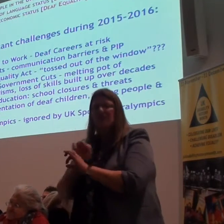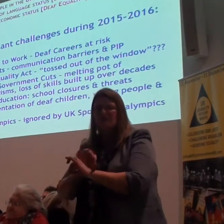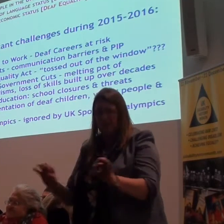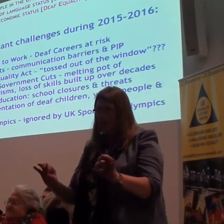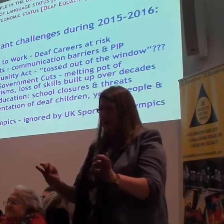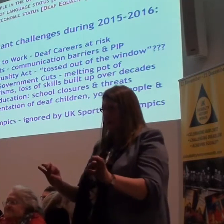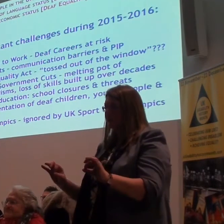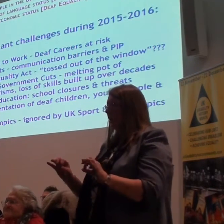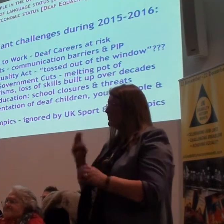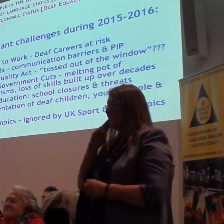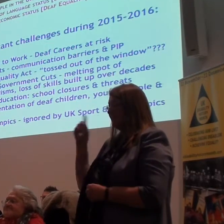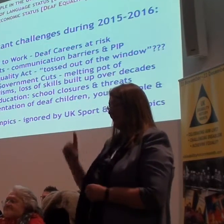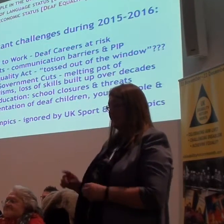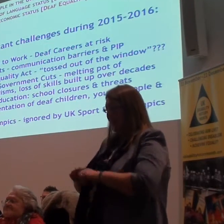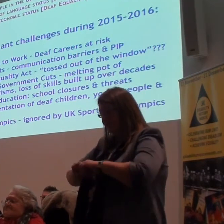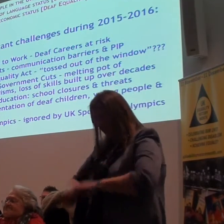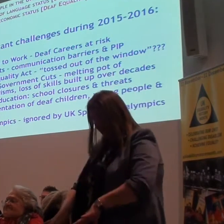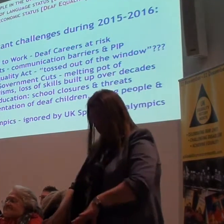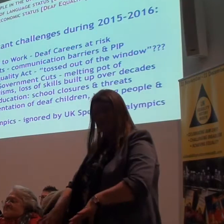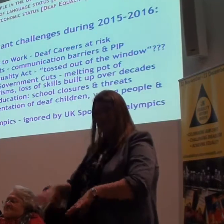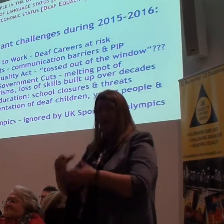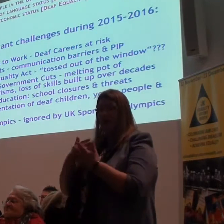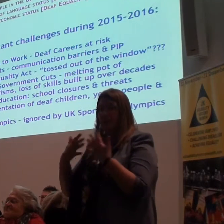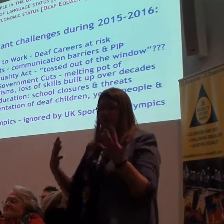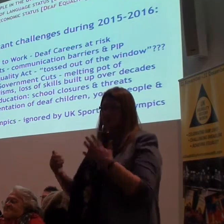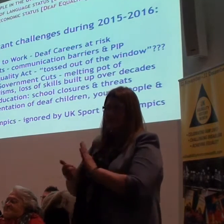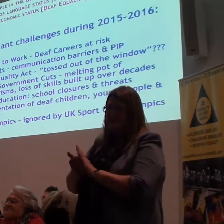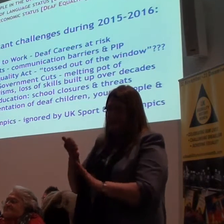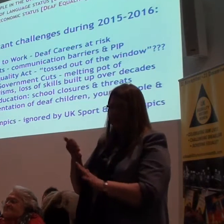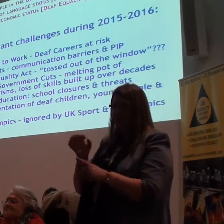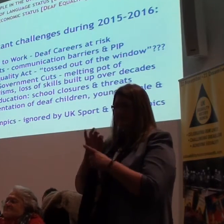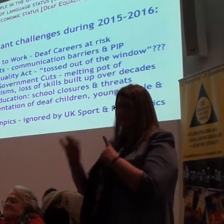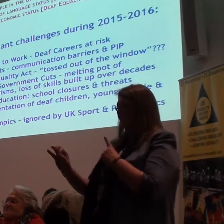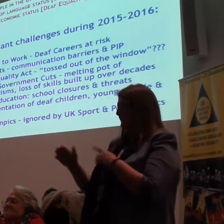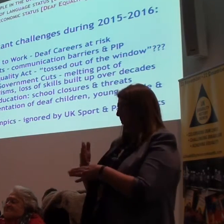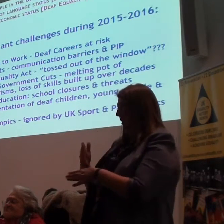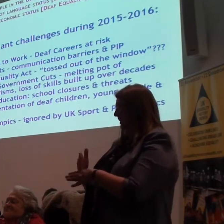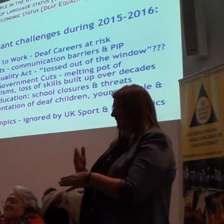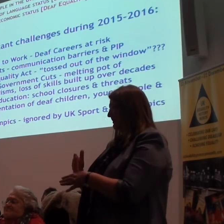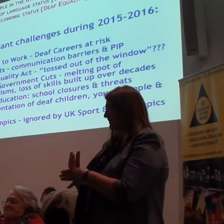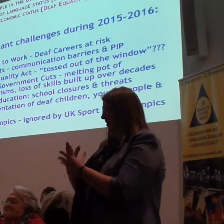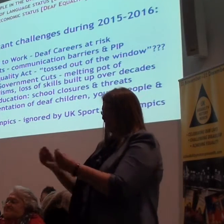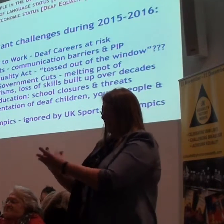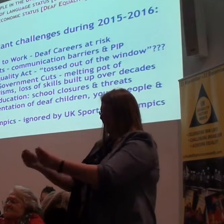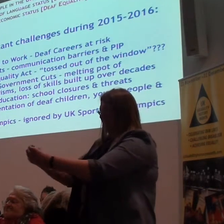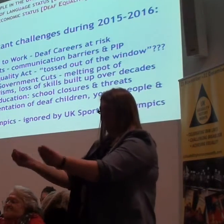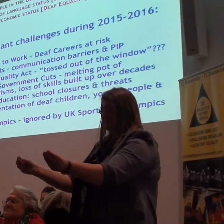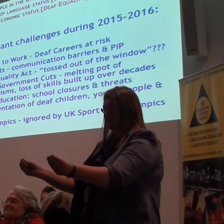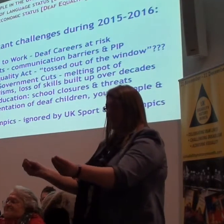Check the assessments. And deaf people feel at a loss. Loss of skills. Work is